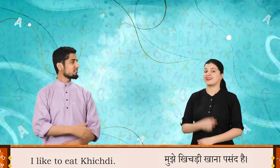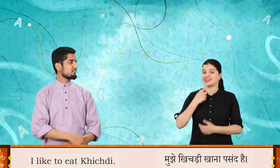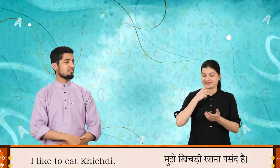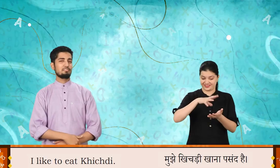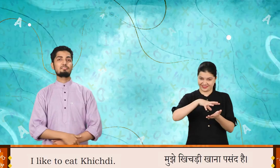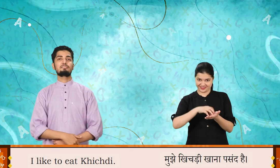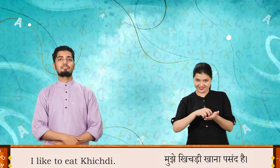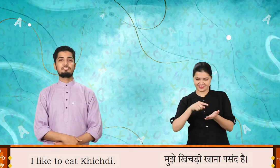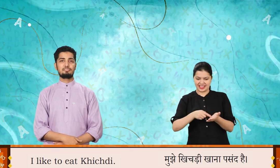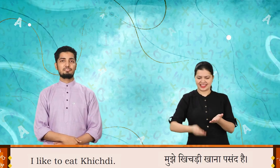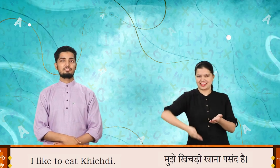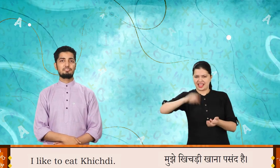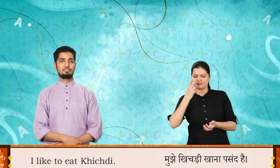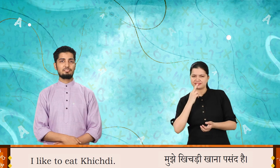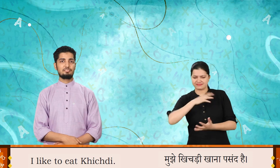I like to eat khichdi.